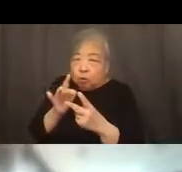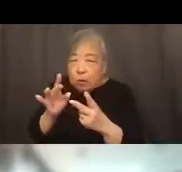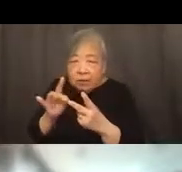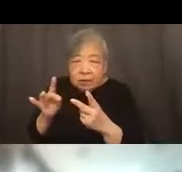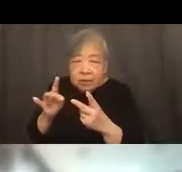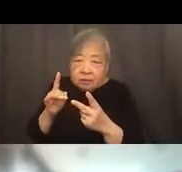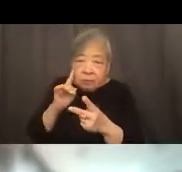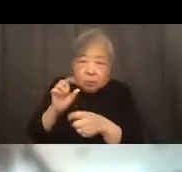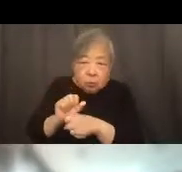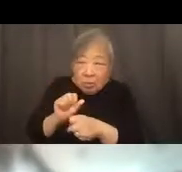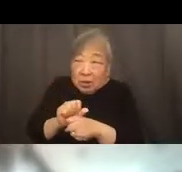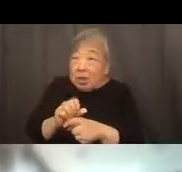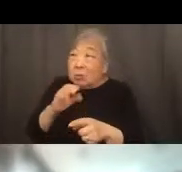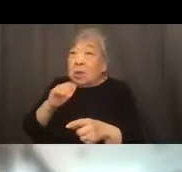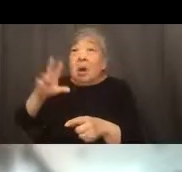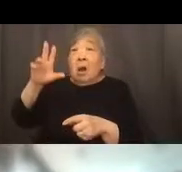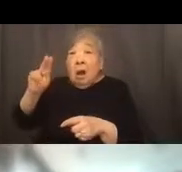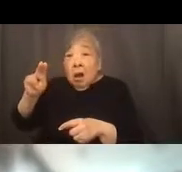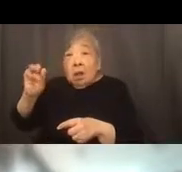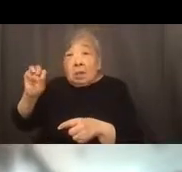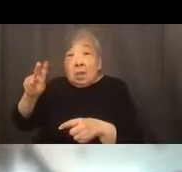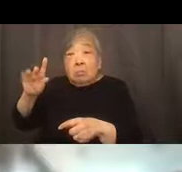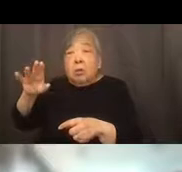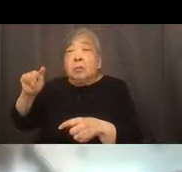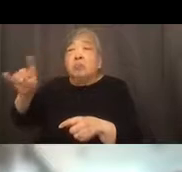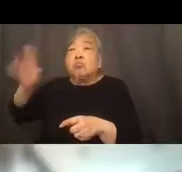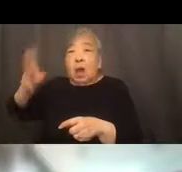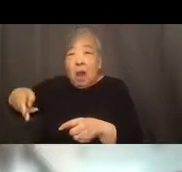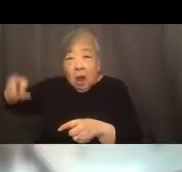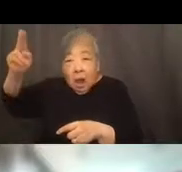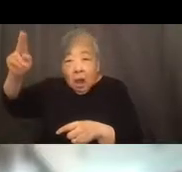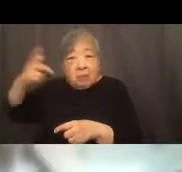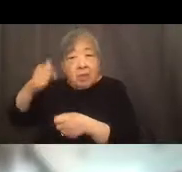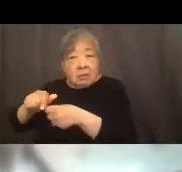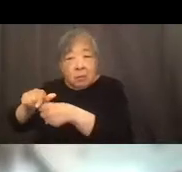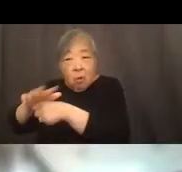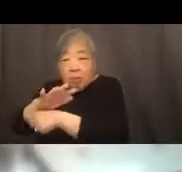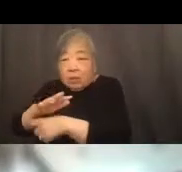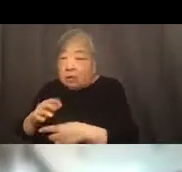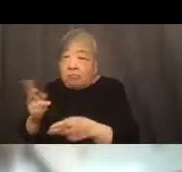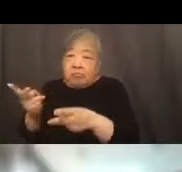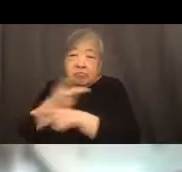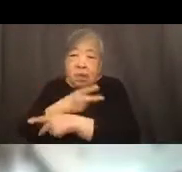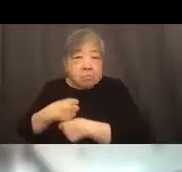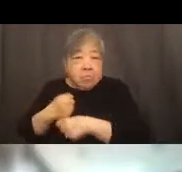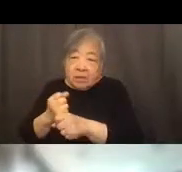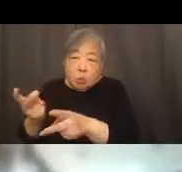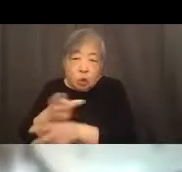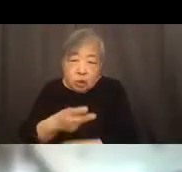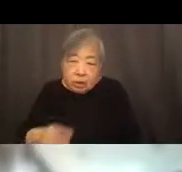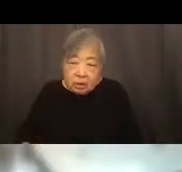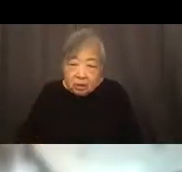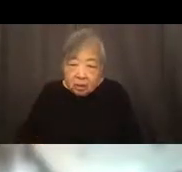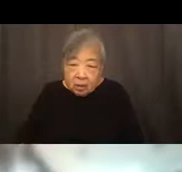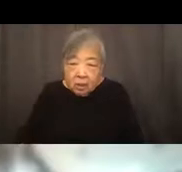with record high unemployment as it is during COVID, this just makes things worse. The eviction